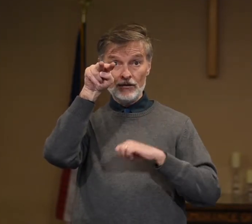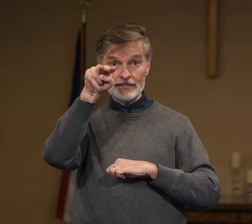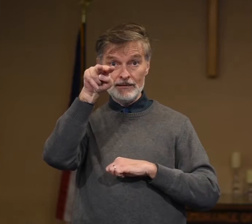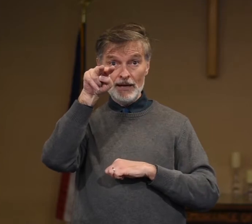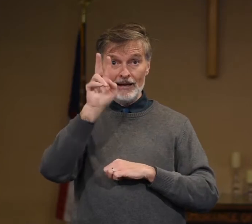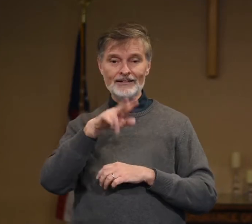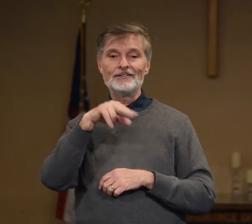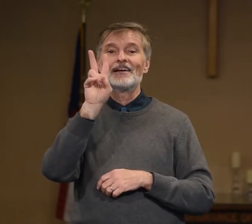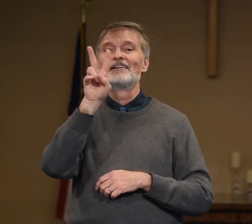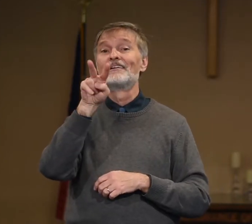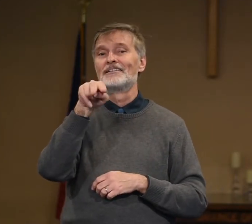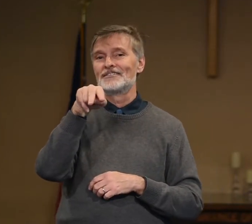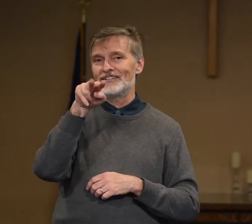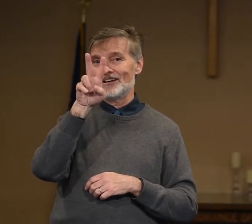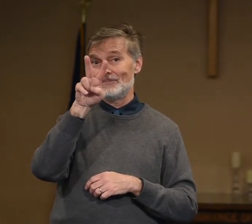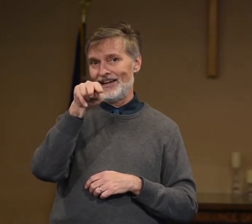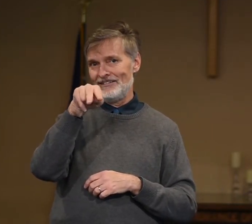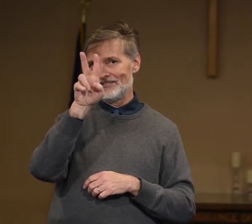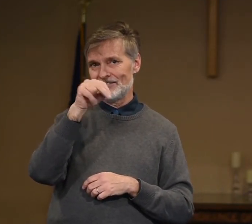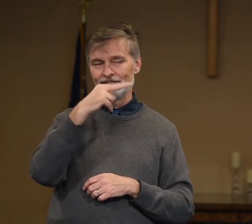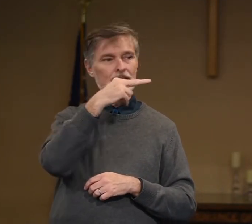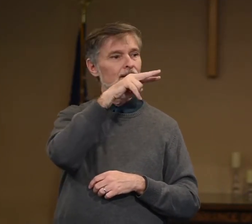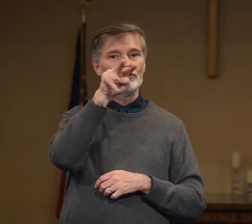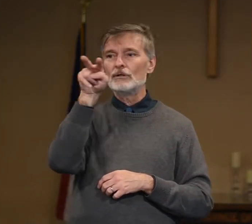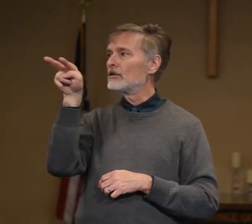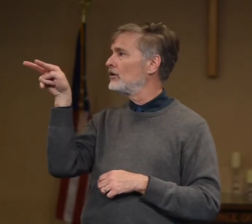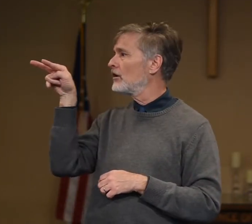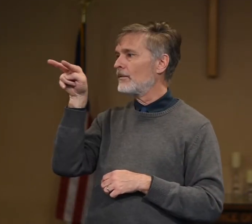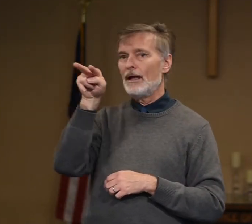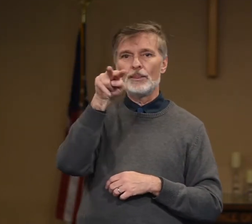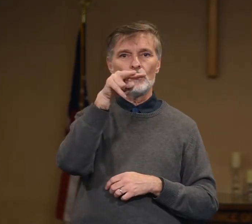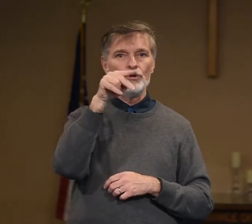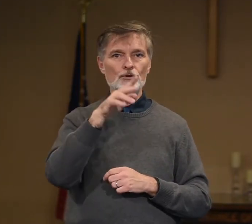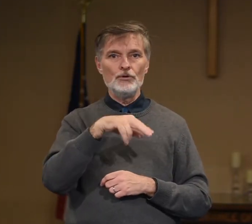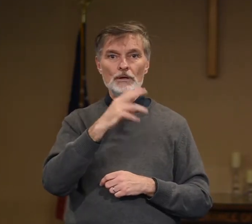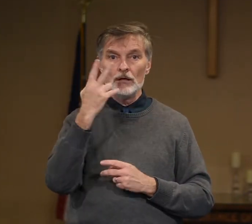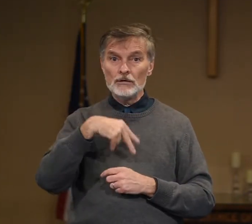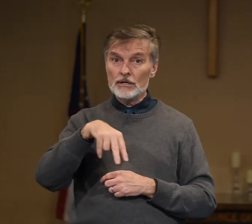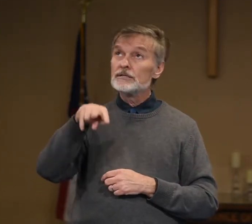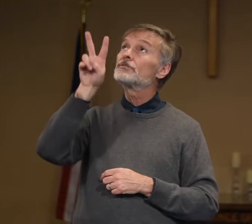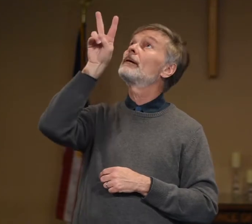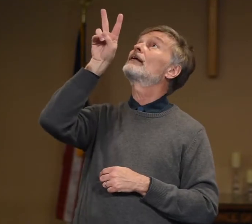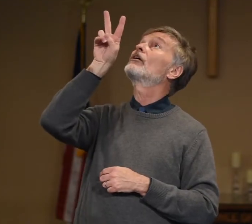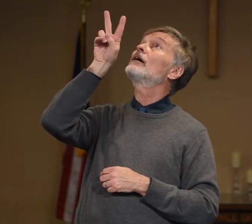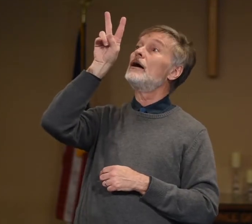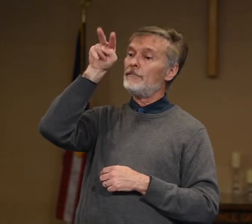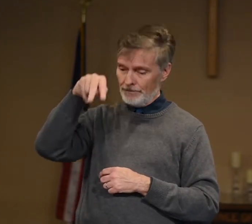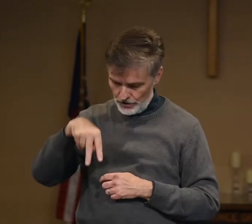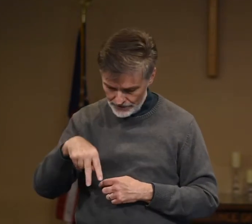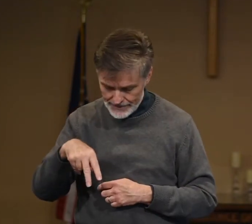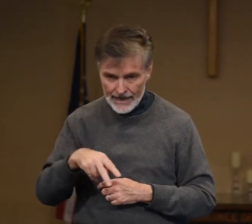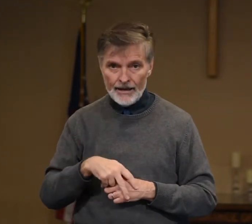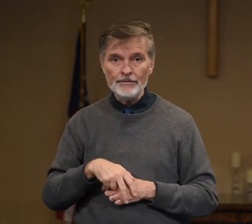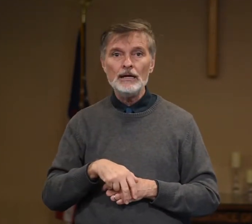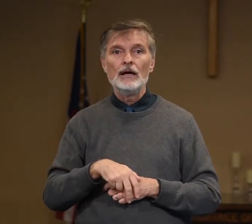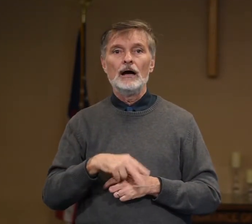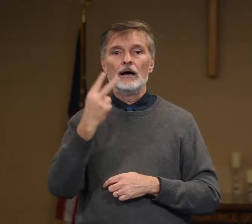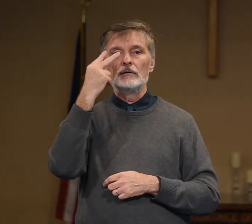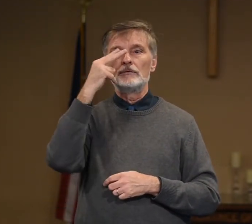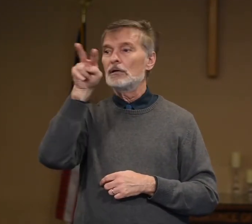at somebody. You can check them out. You can look around the room. You can tell somebody to look up, look down. You